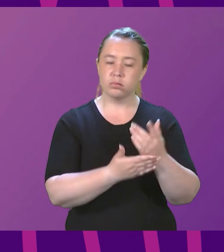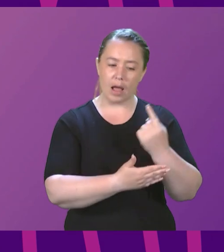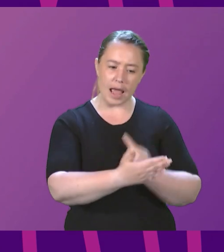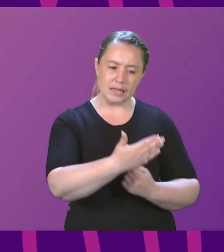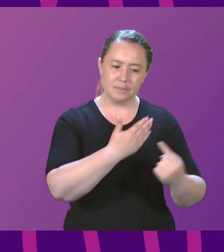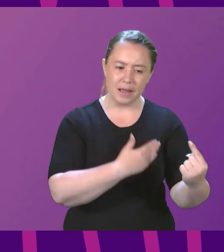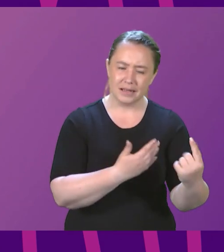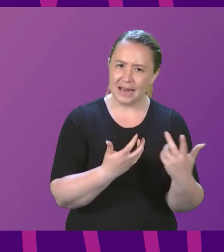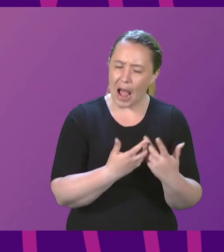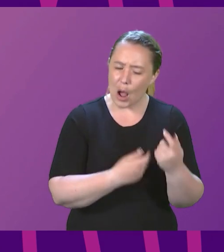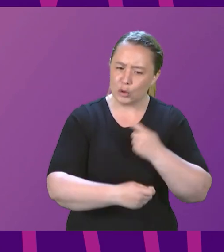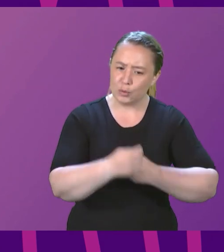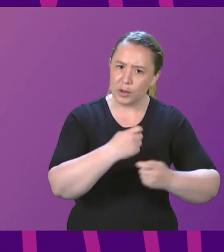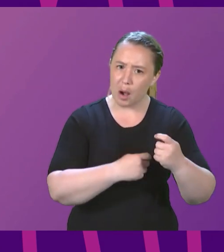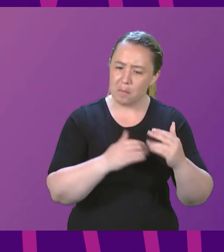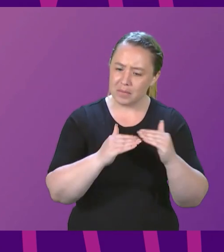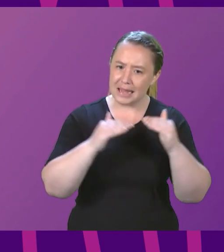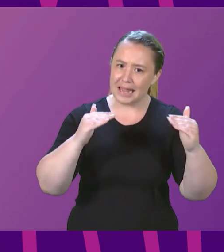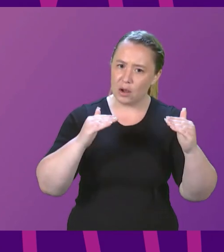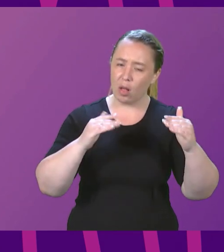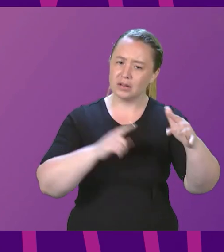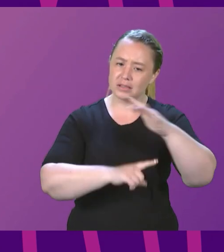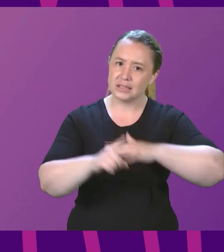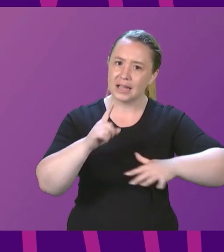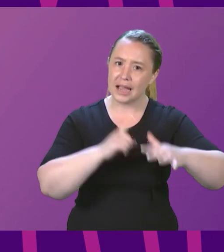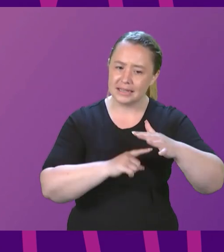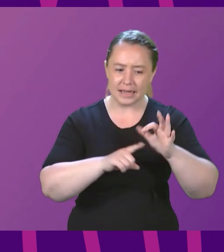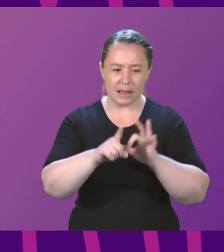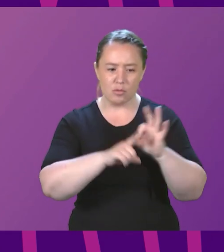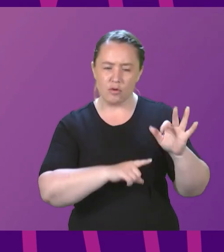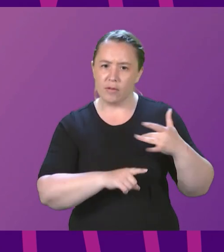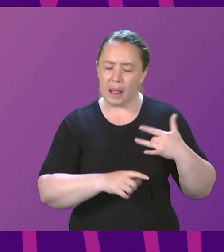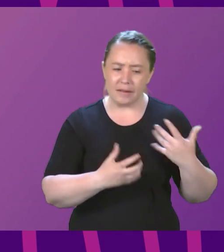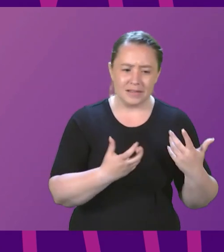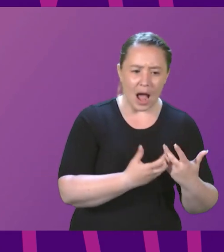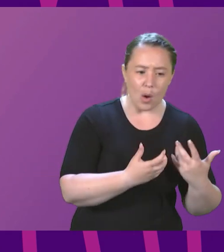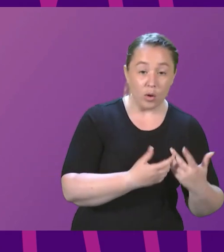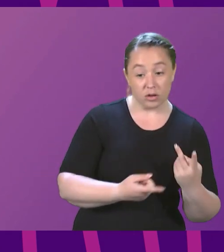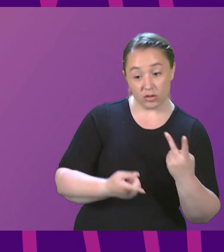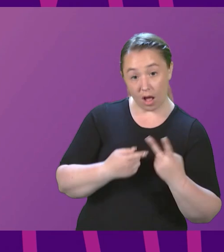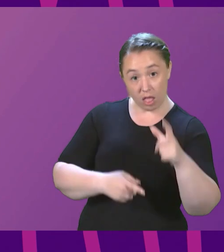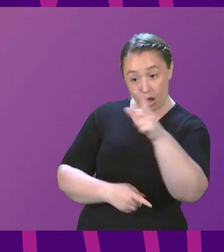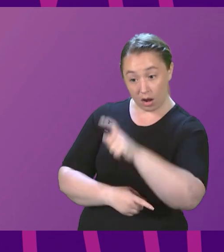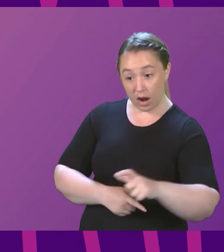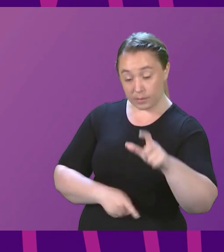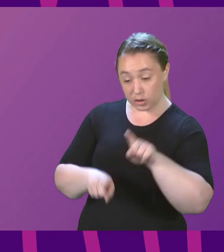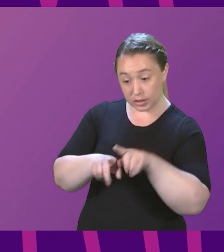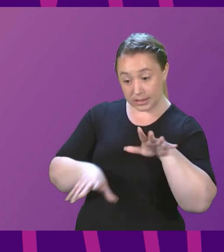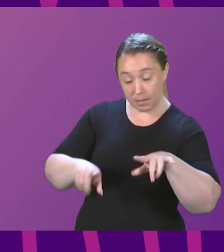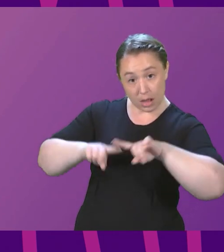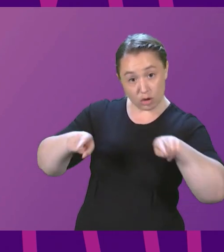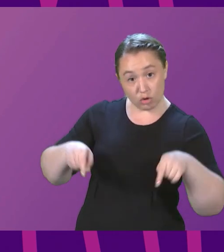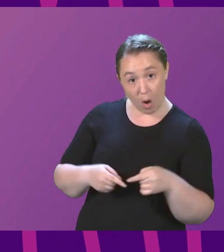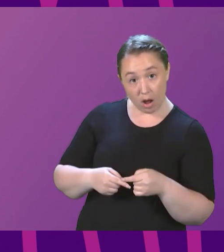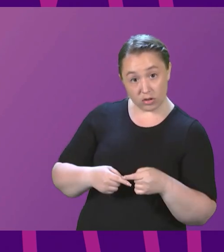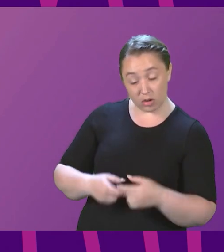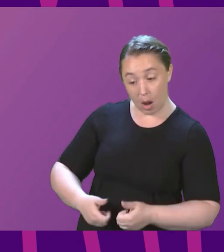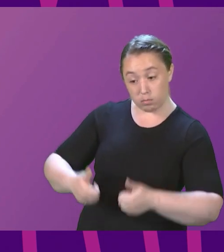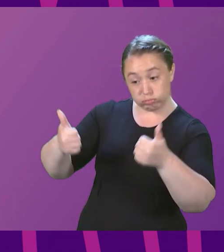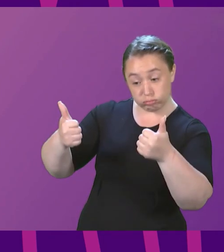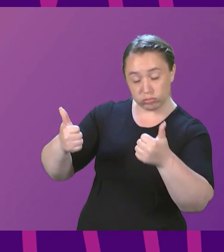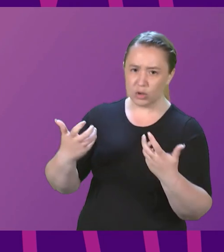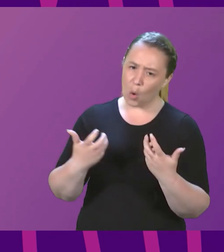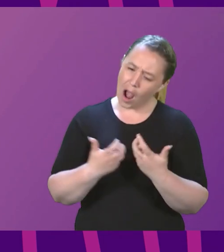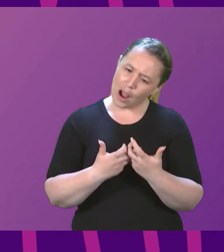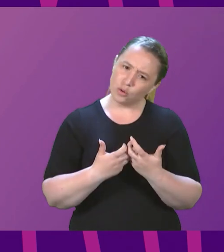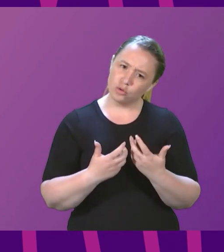more equal society, improving people's lives like we see in so many compatible countries in Europe and beyond? The Prime Minister. Well,